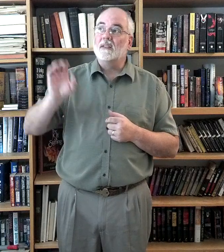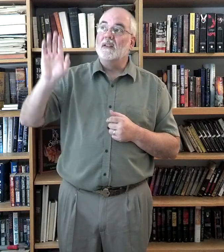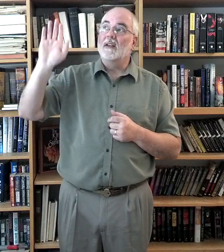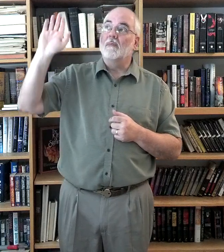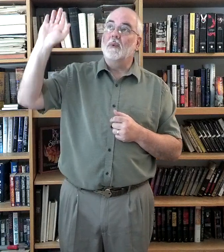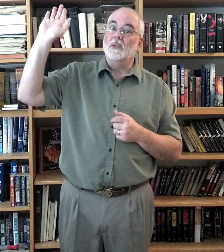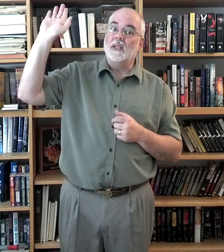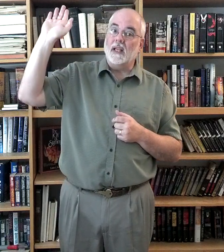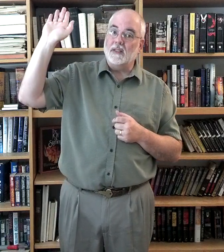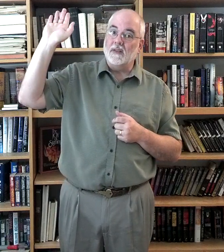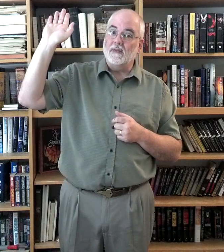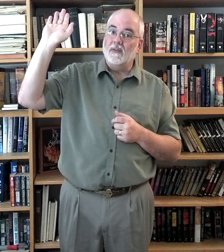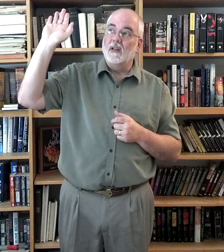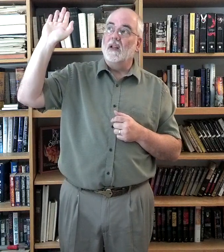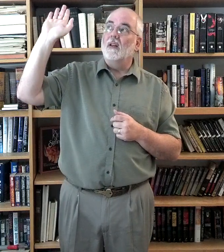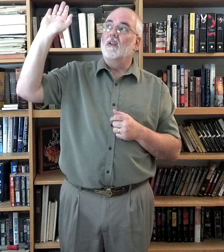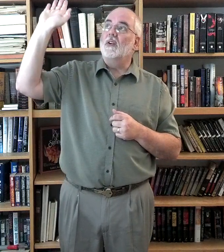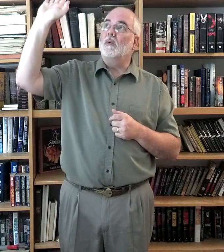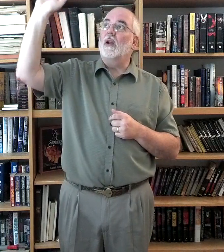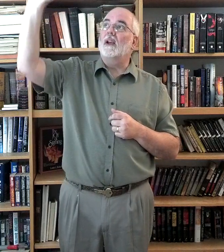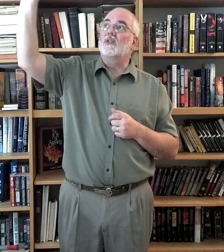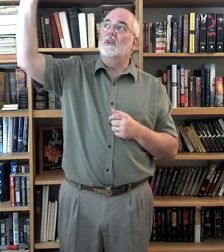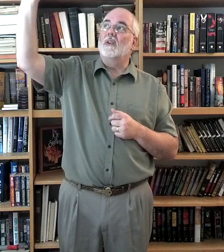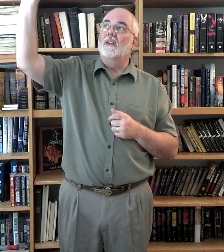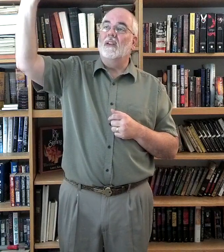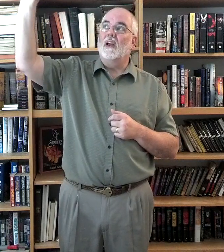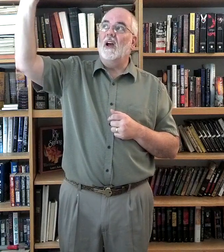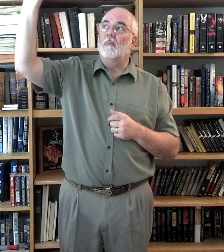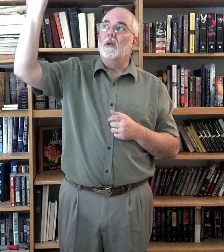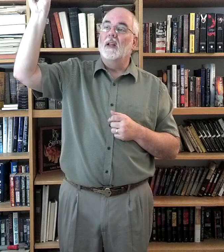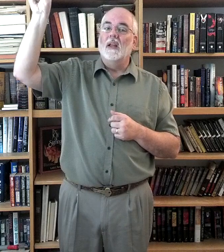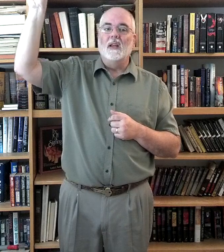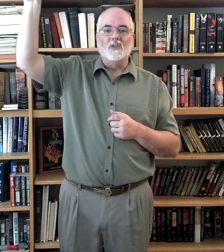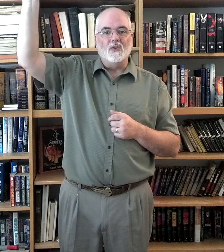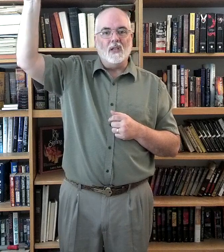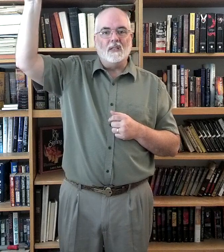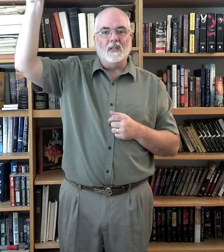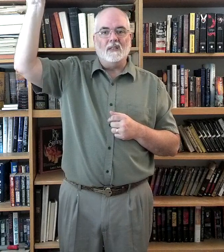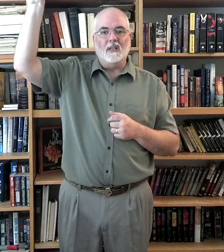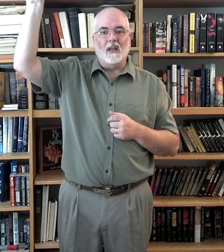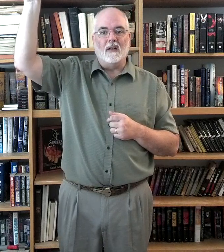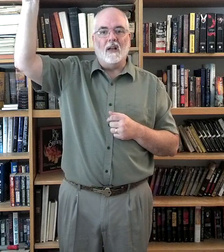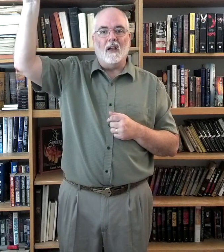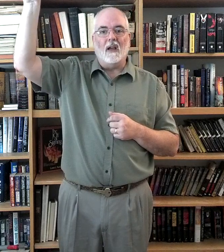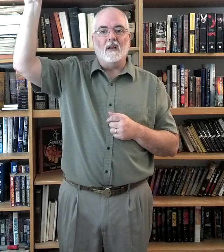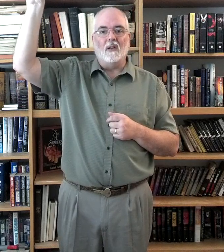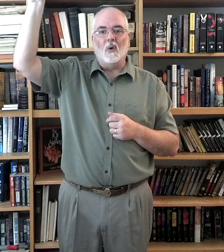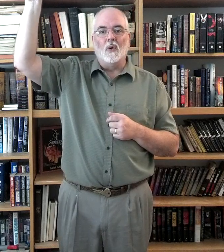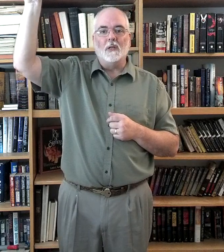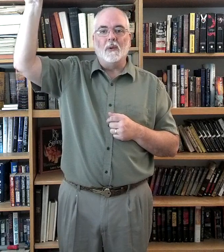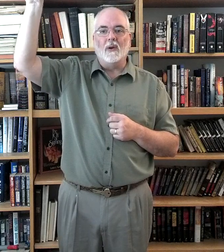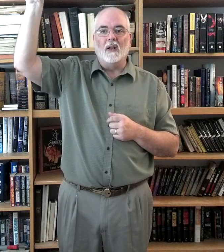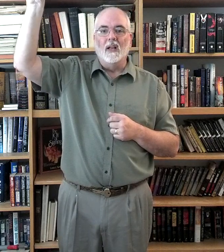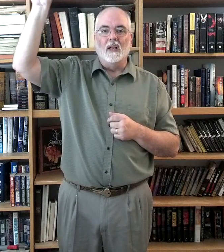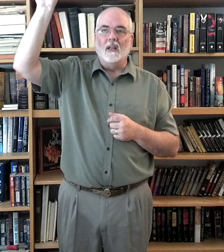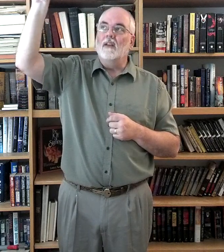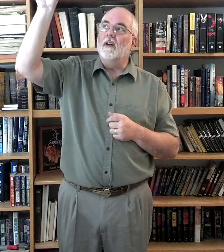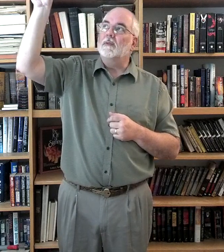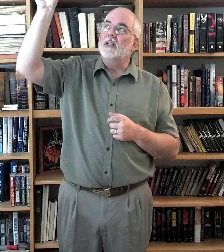possessive, directional, up. Jesus and God and the Holy Spirit live upstairs,